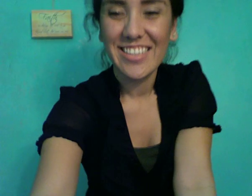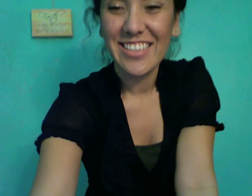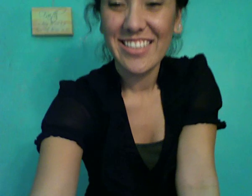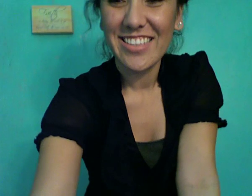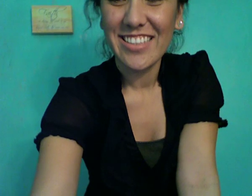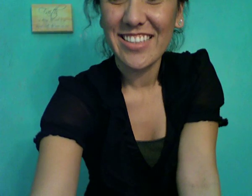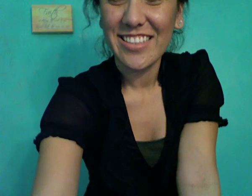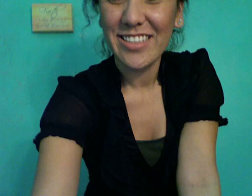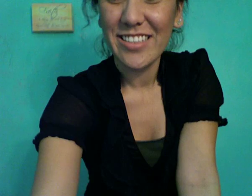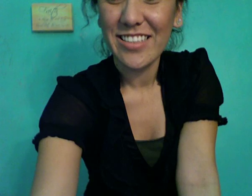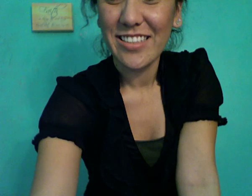Yay. Thank you.